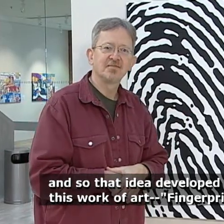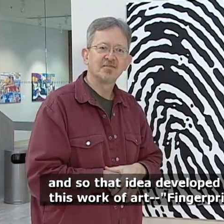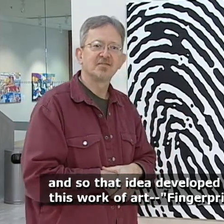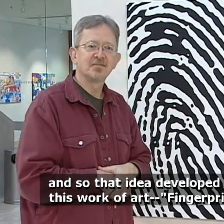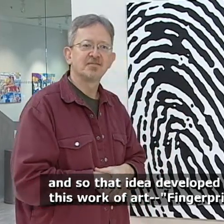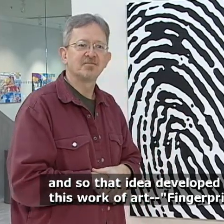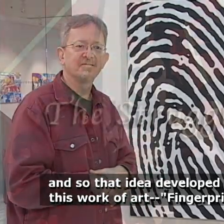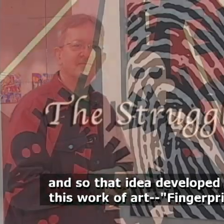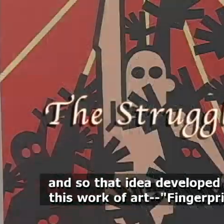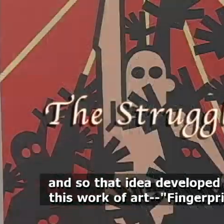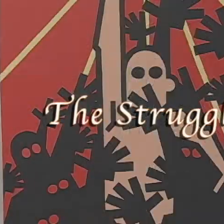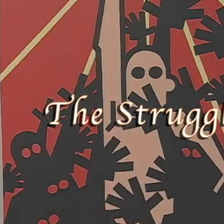Fingerprint.